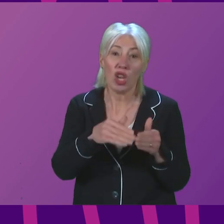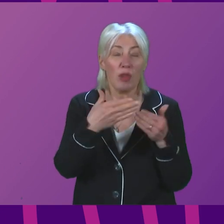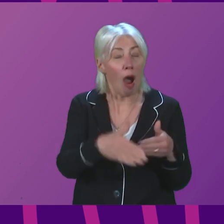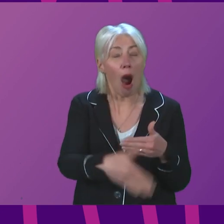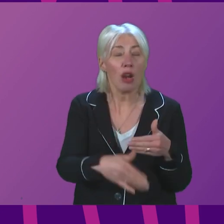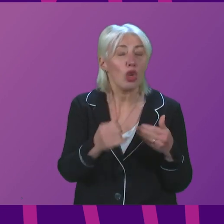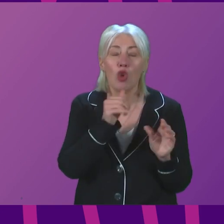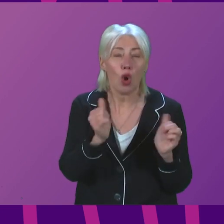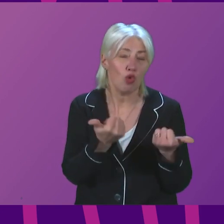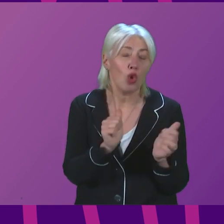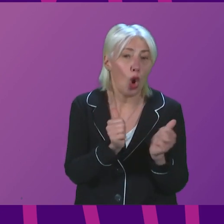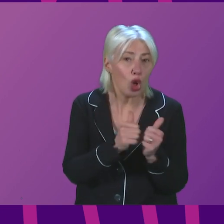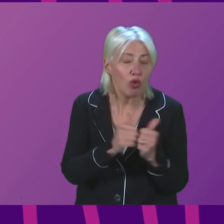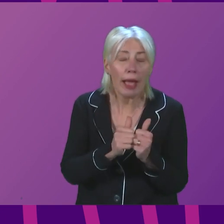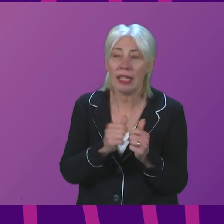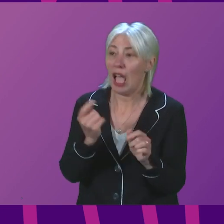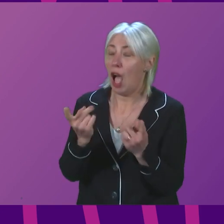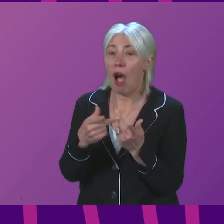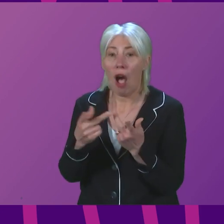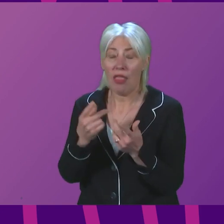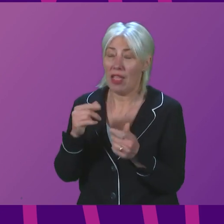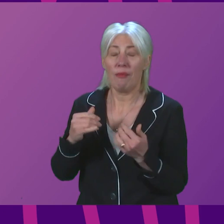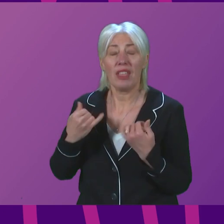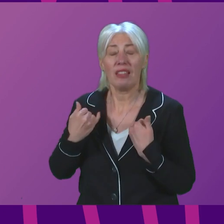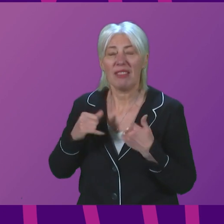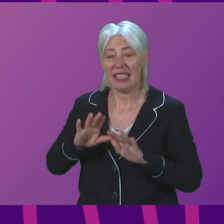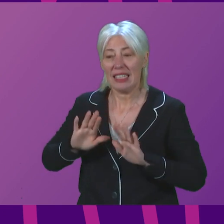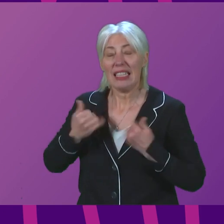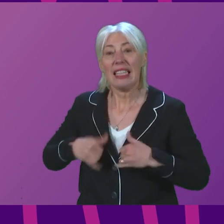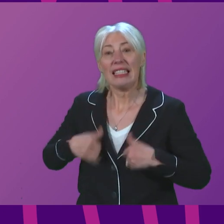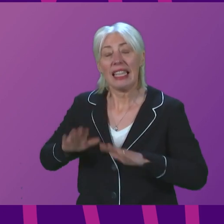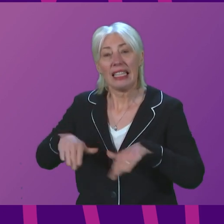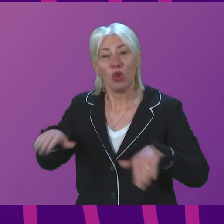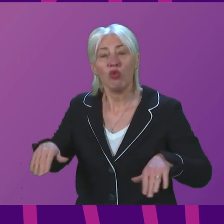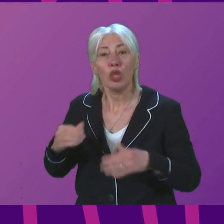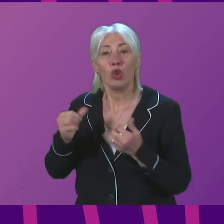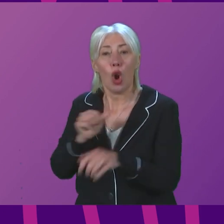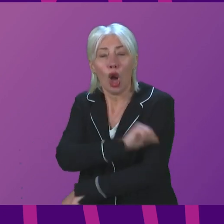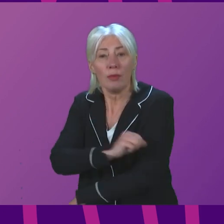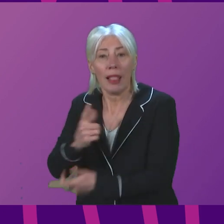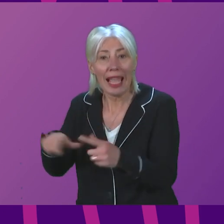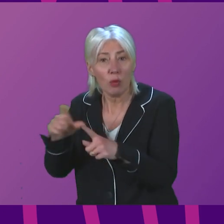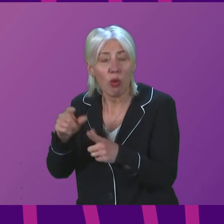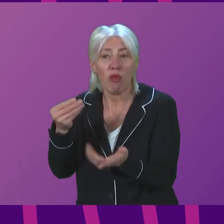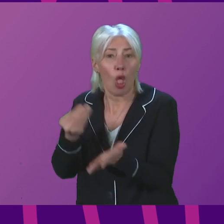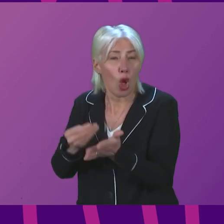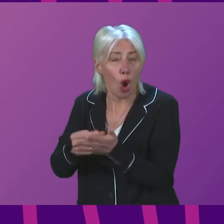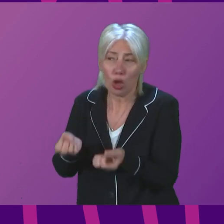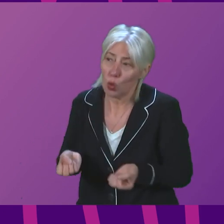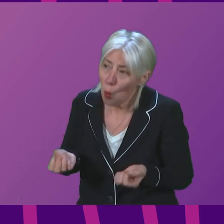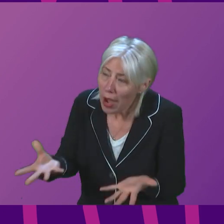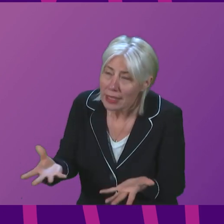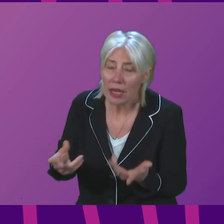£146 million fixing the government's mistakes at the Edinburgh Sick Kids and the Queen Elizabeth in Glasgow. £40 million and rising on the malicious